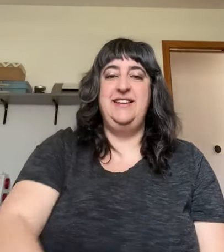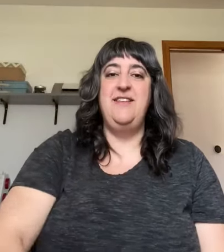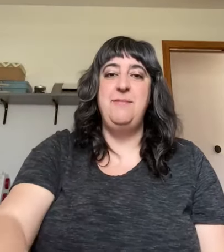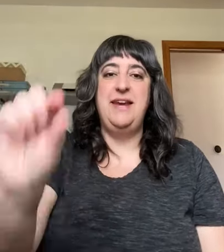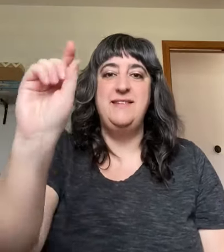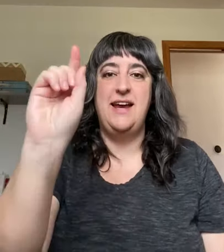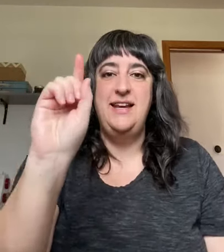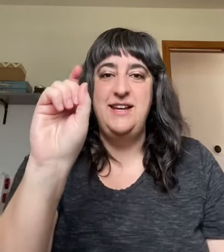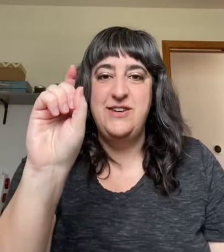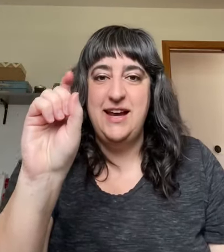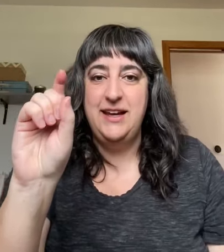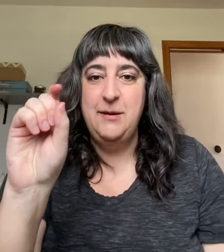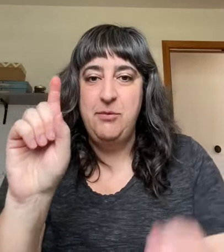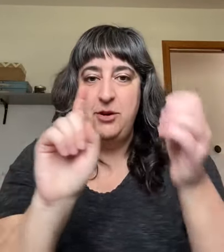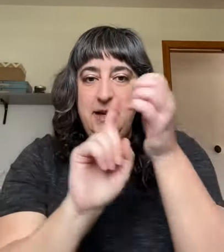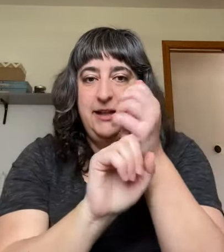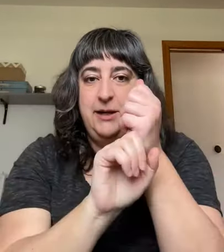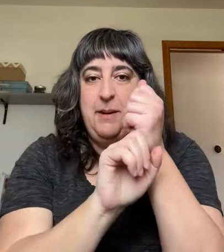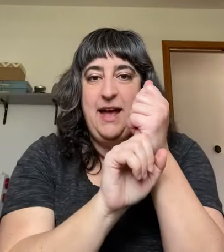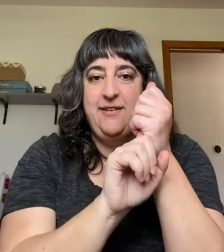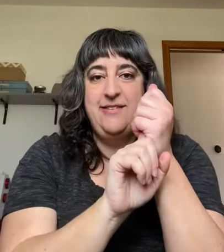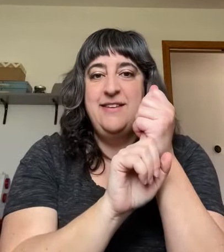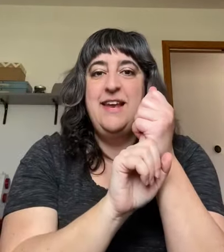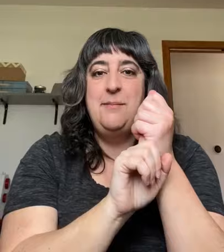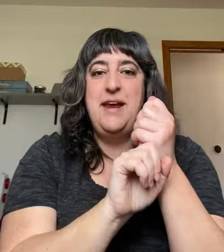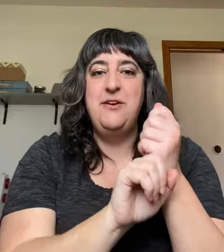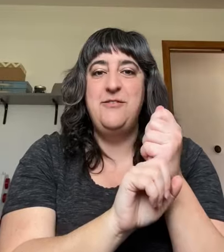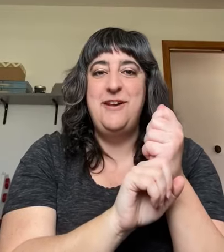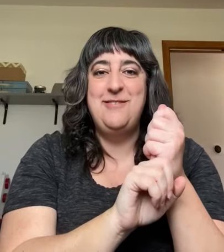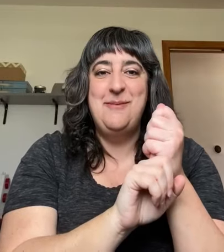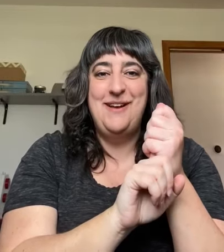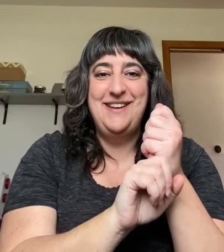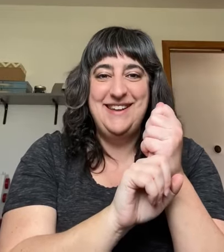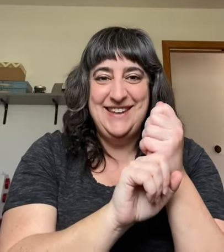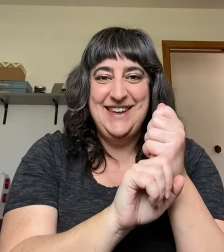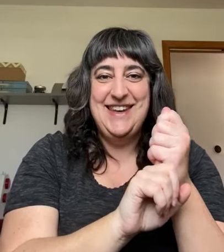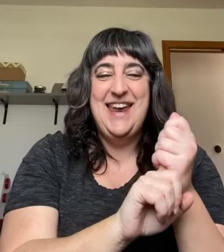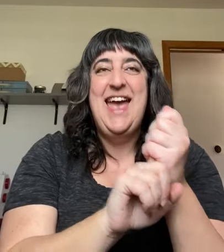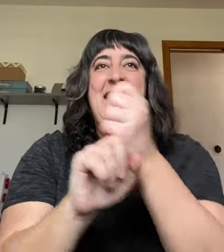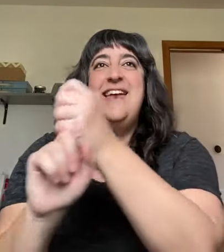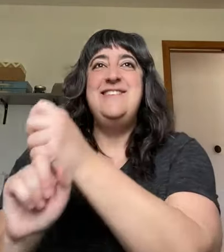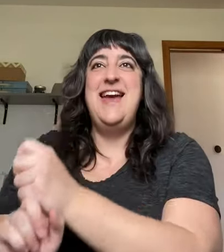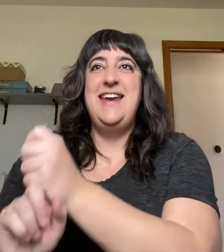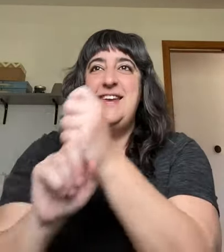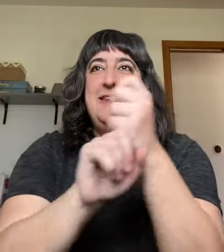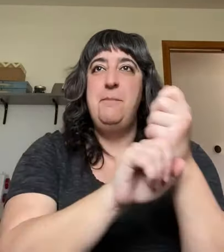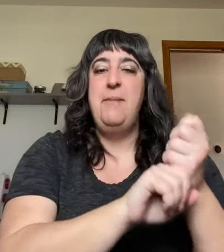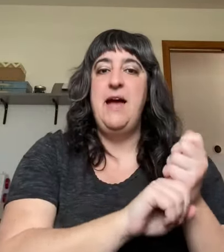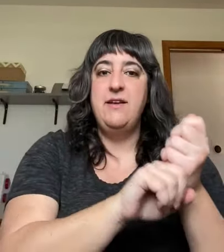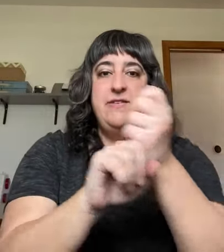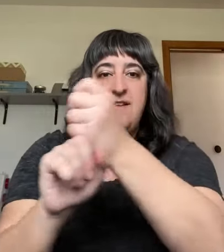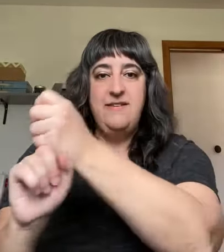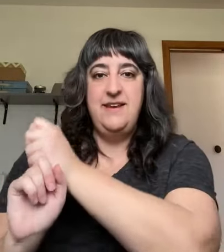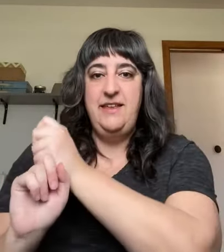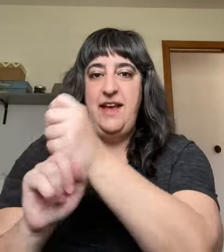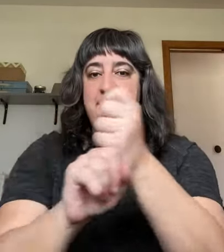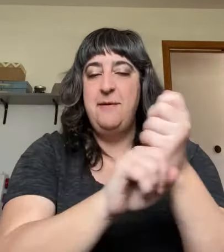Let's make a tiny Jack and put him in a little box and make your voice small. Jack in the box, still as a